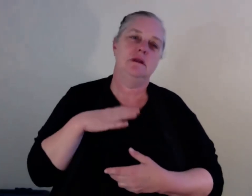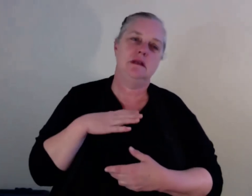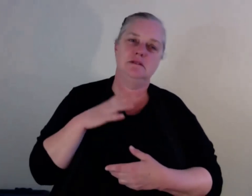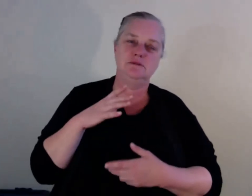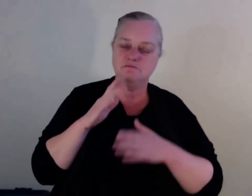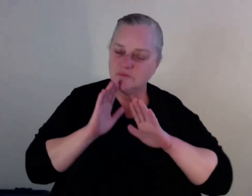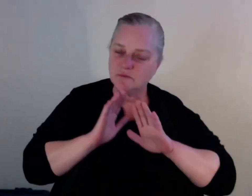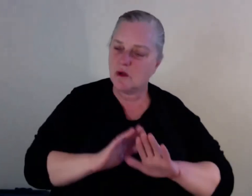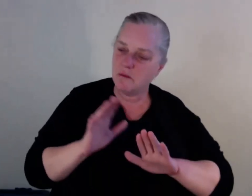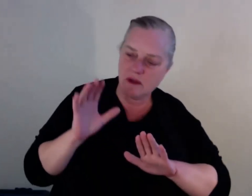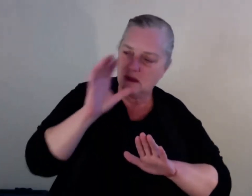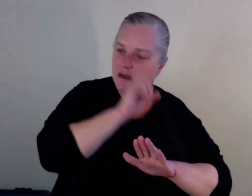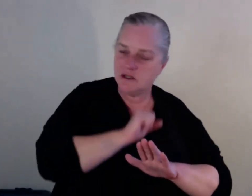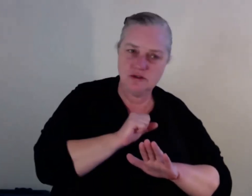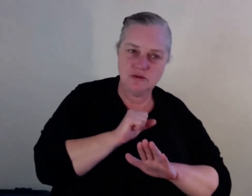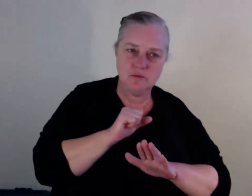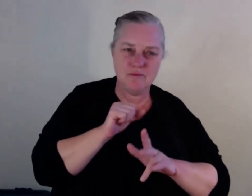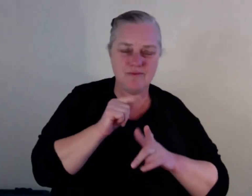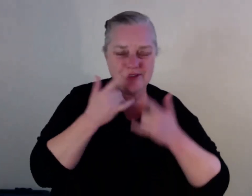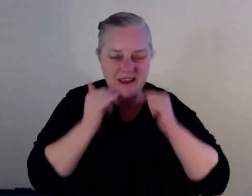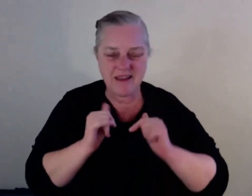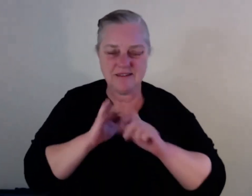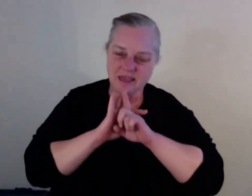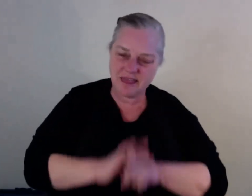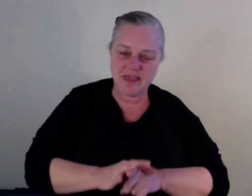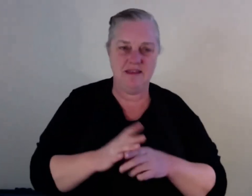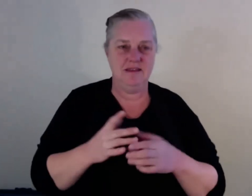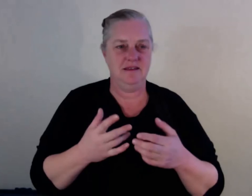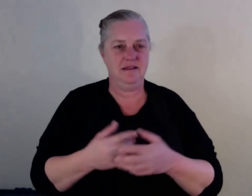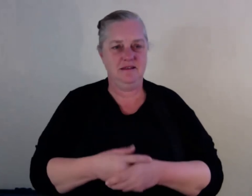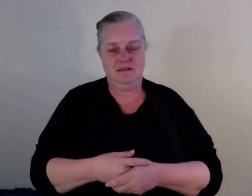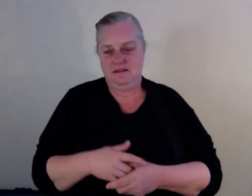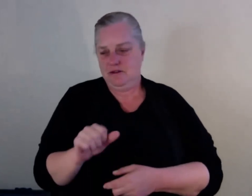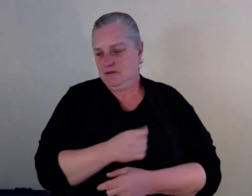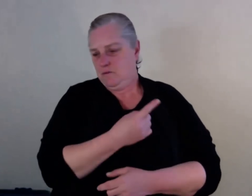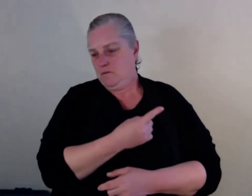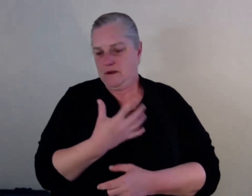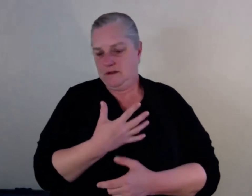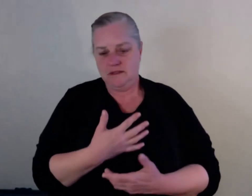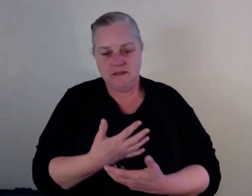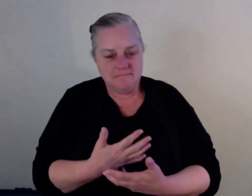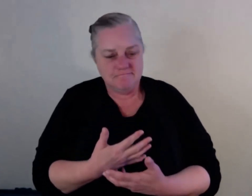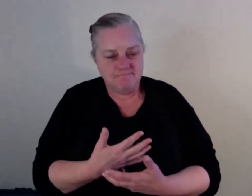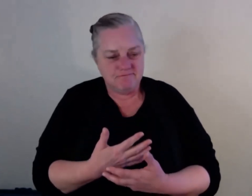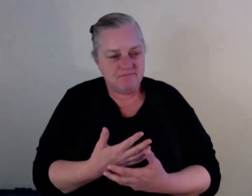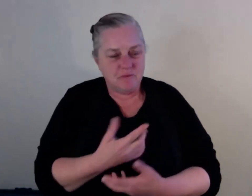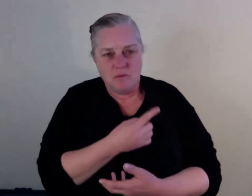out, he's a junkie. How's that going to work? How's that going to work in that person's favor to stop using drugs or